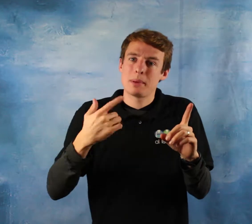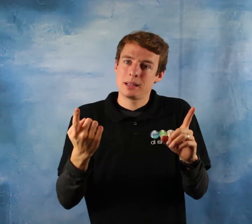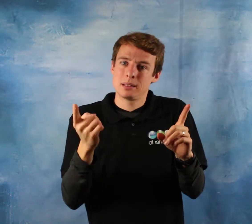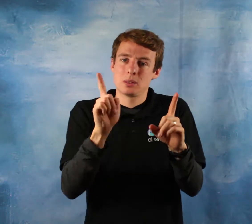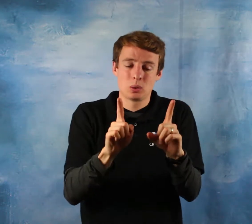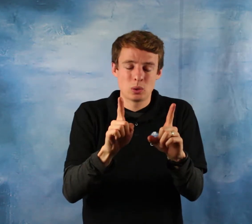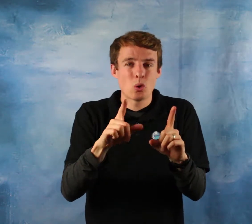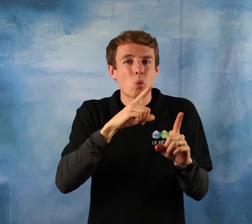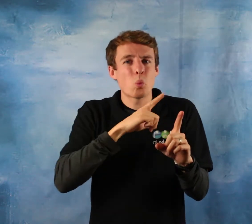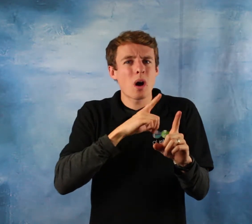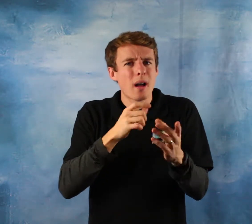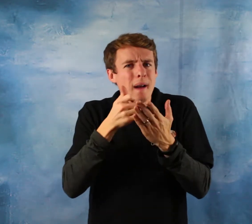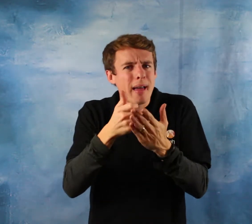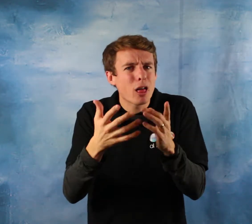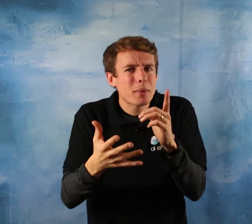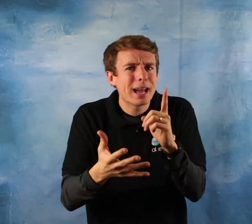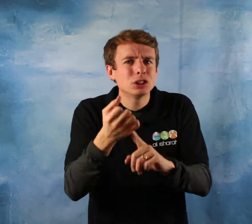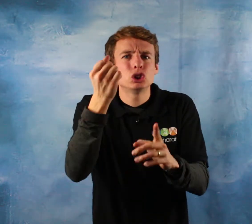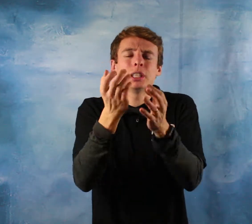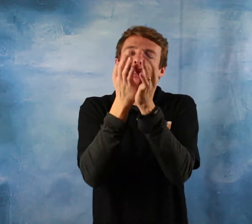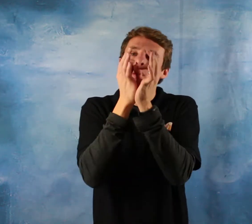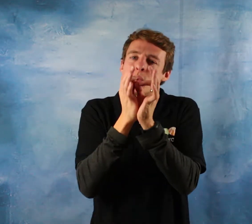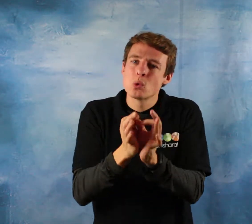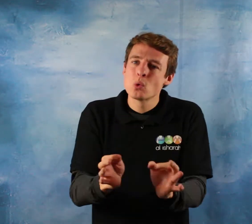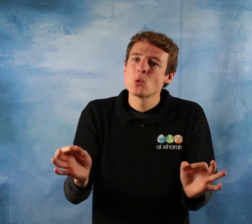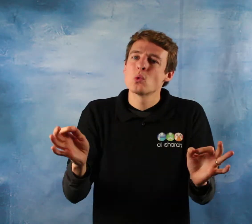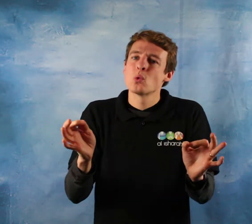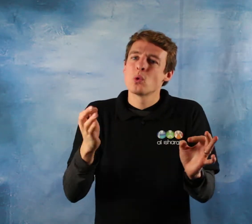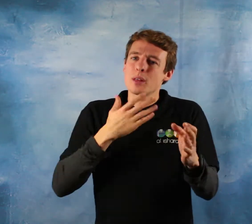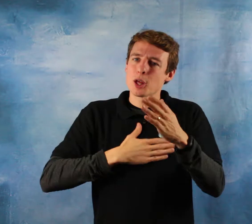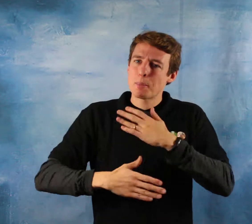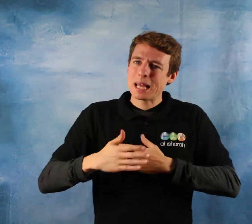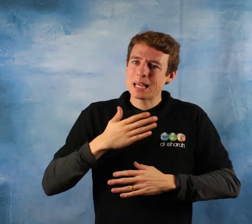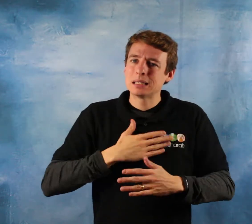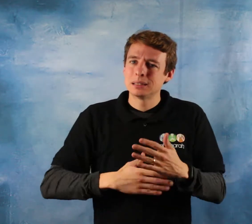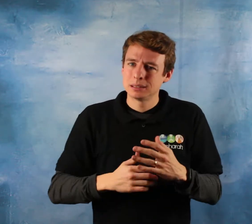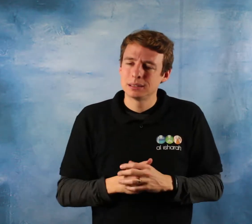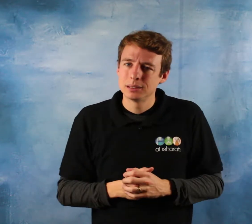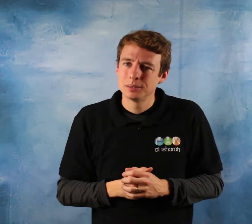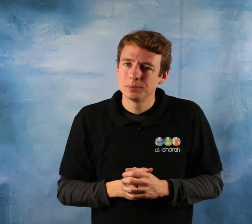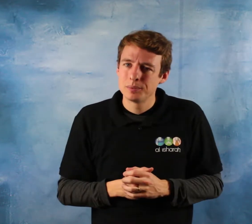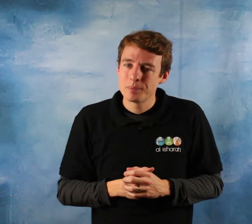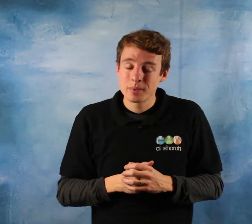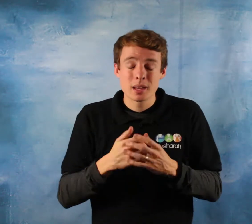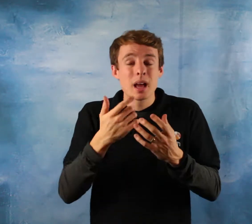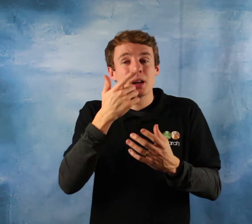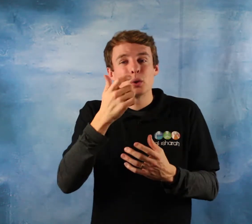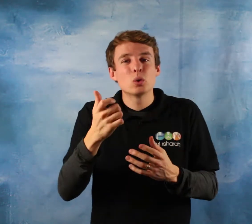mawadda, mawadda is a higher level of love it is an unconditional love, an affectionate love